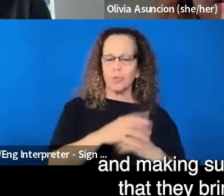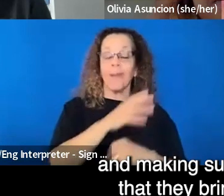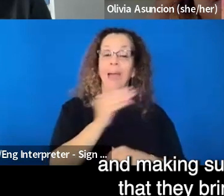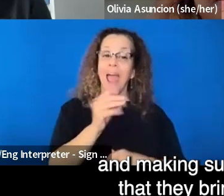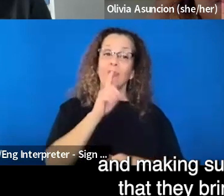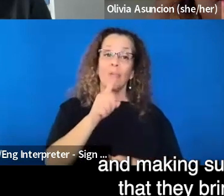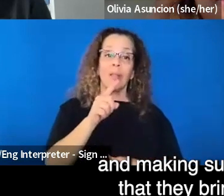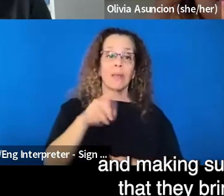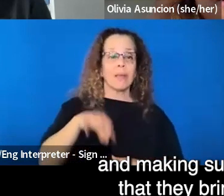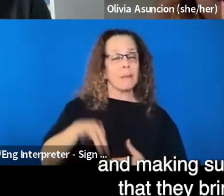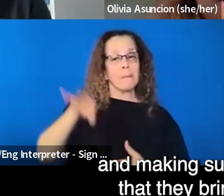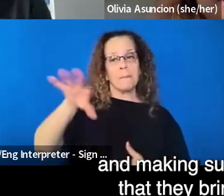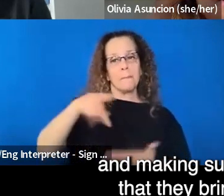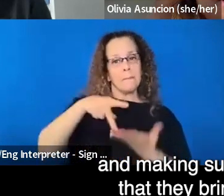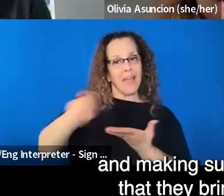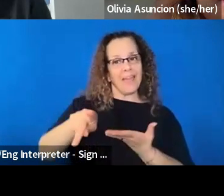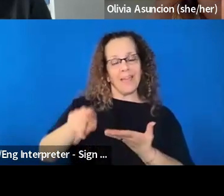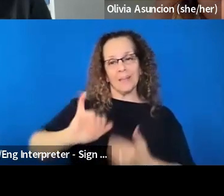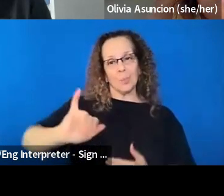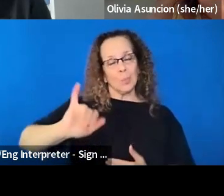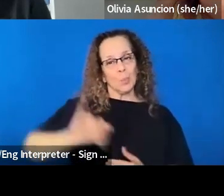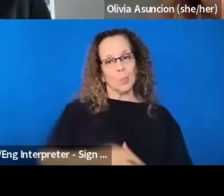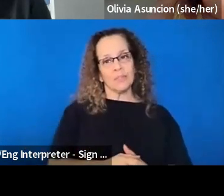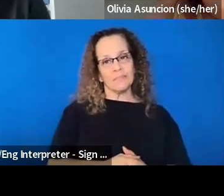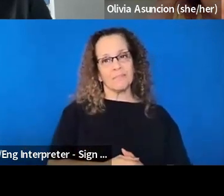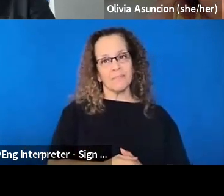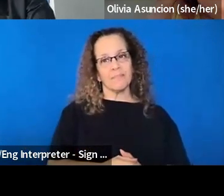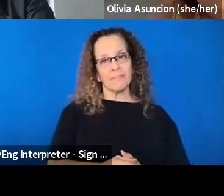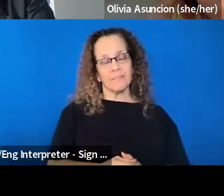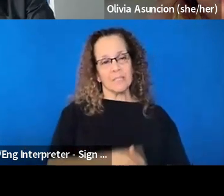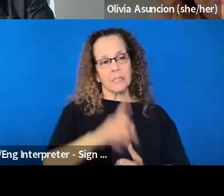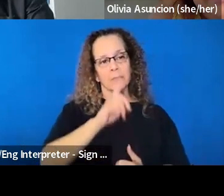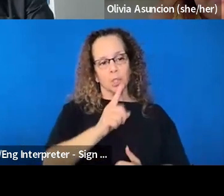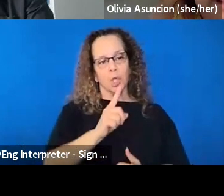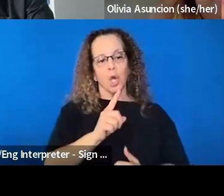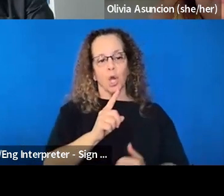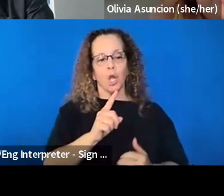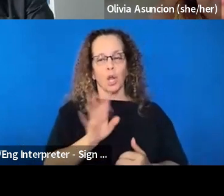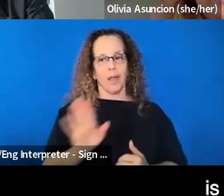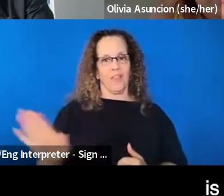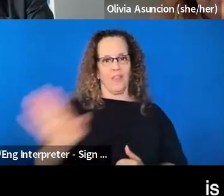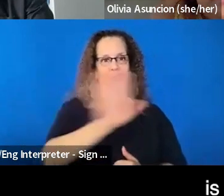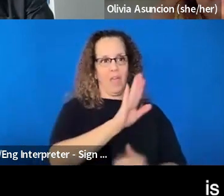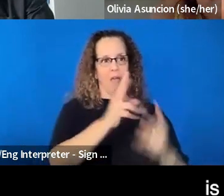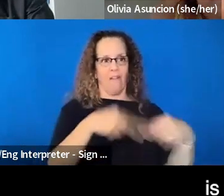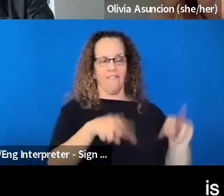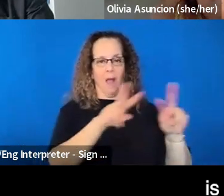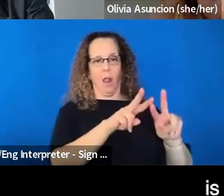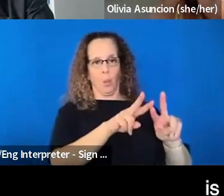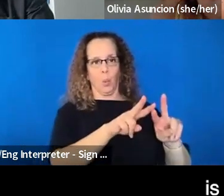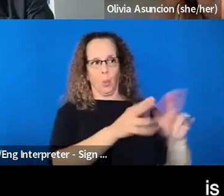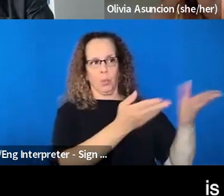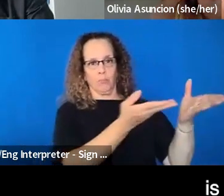uh, the, the value that they bring to the table is, um,